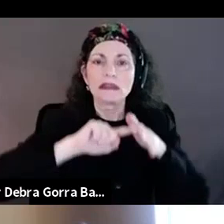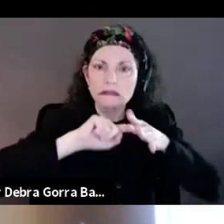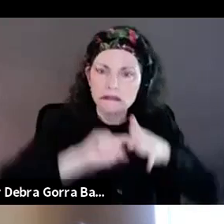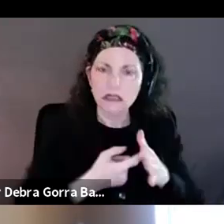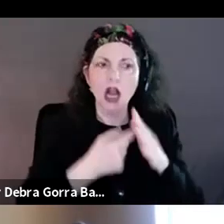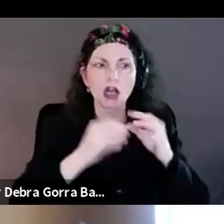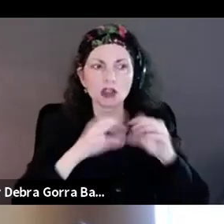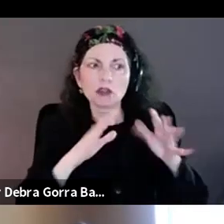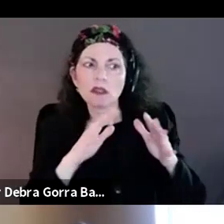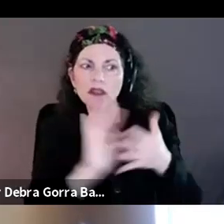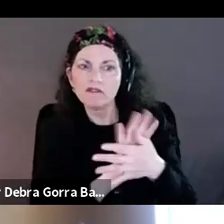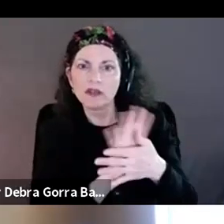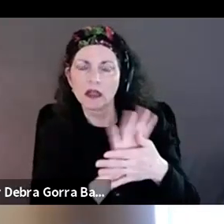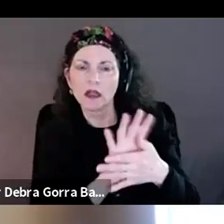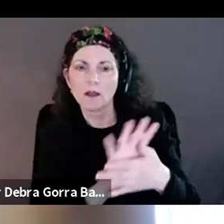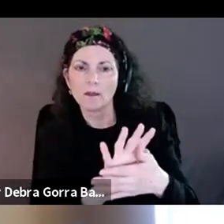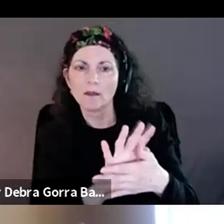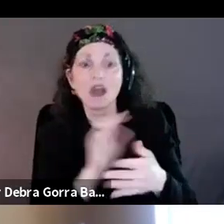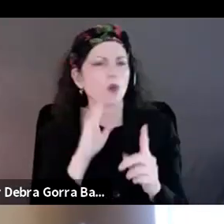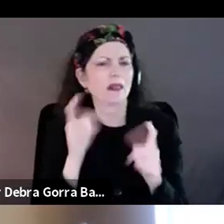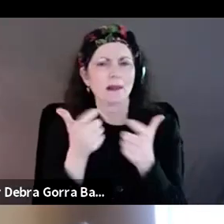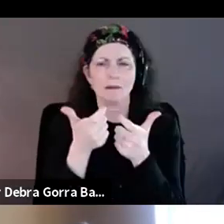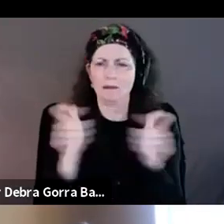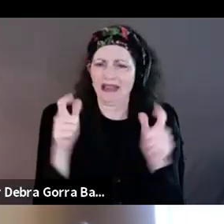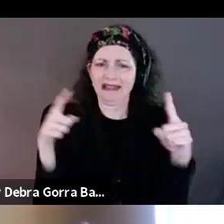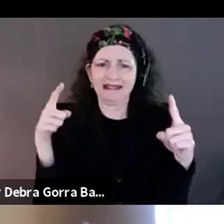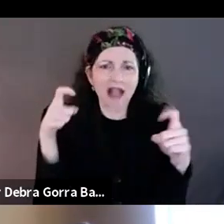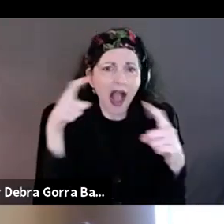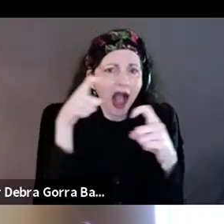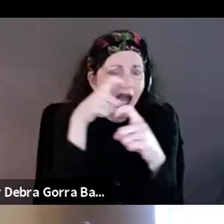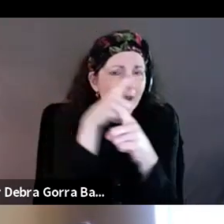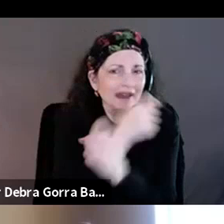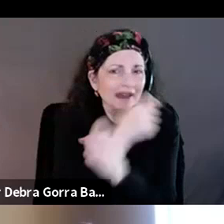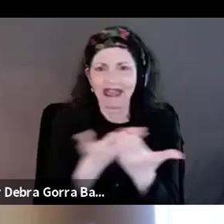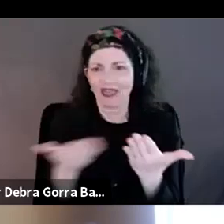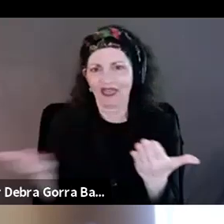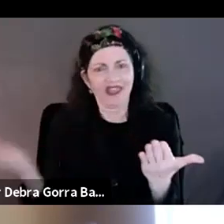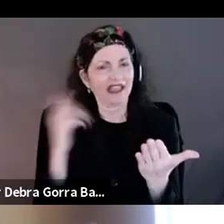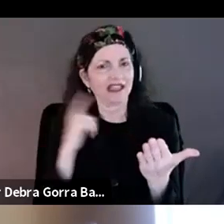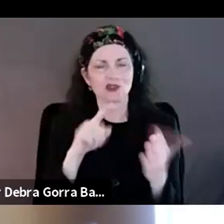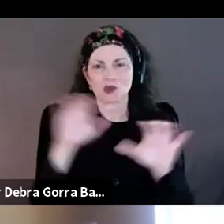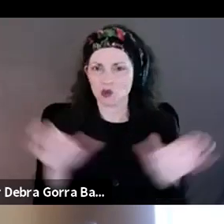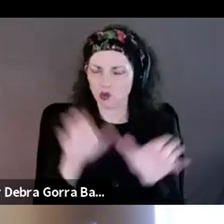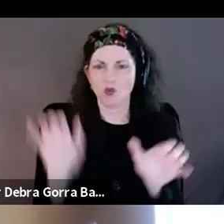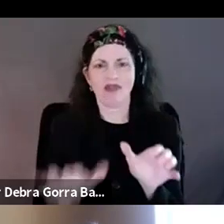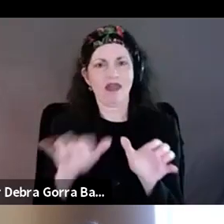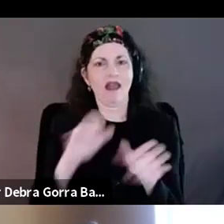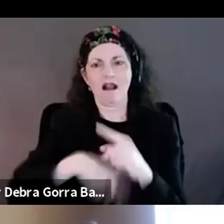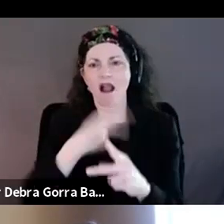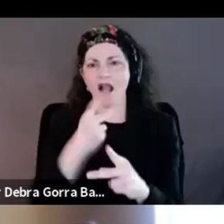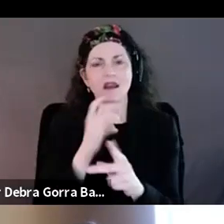they're really big, complicated, you know, difficult things to get off the ground. And so we actually